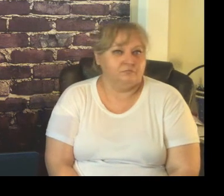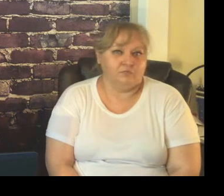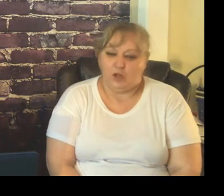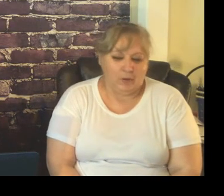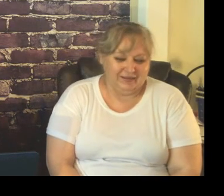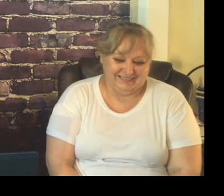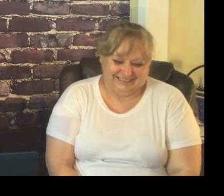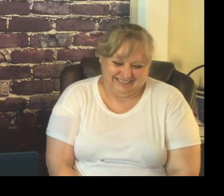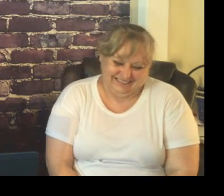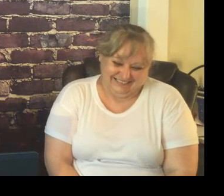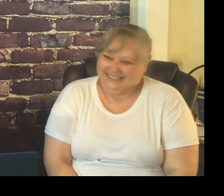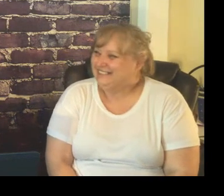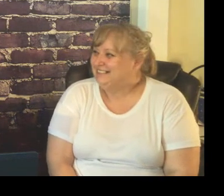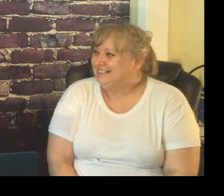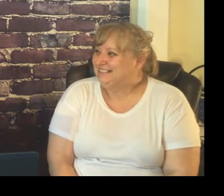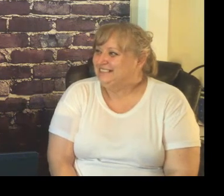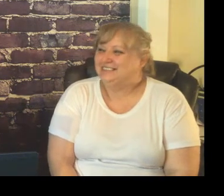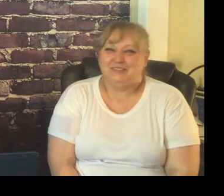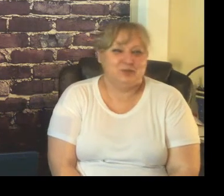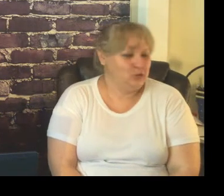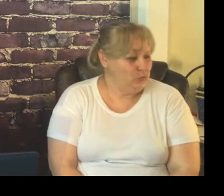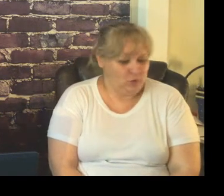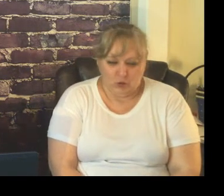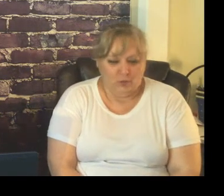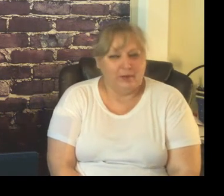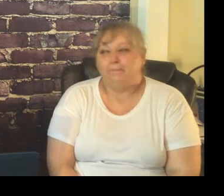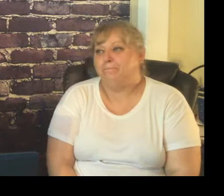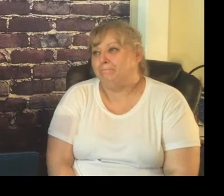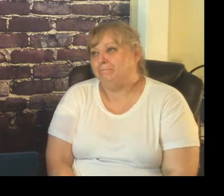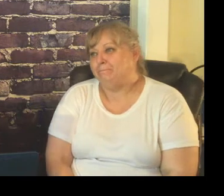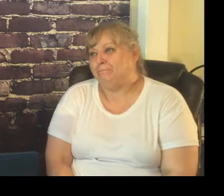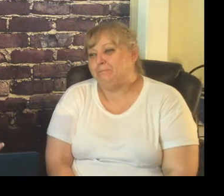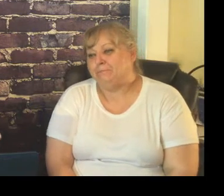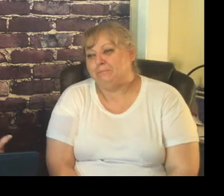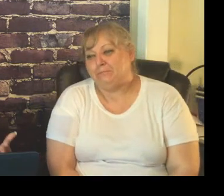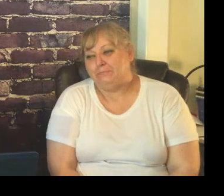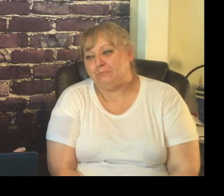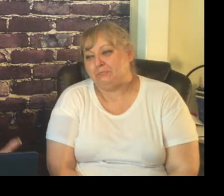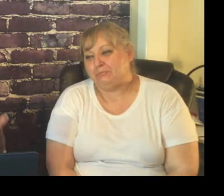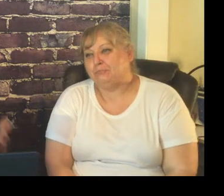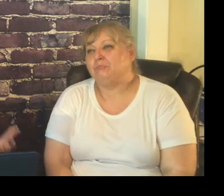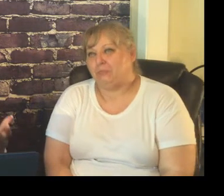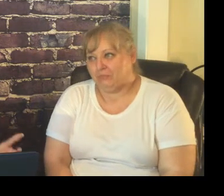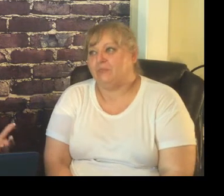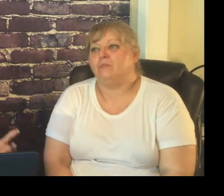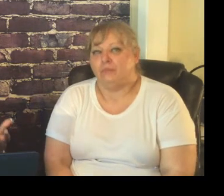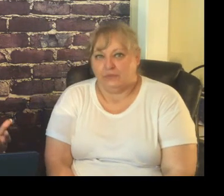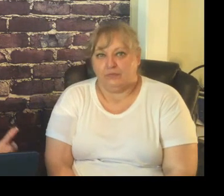no it's probably not going to happen in a week so the very beginning of the year you're probably going to spend